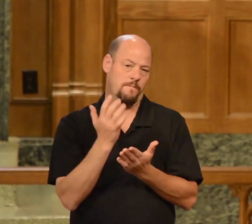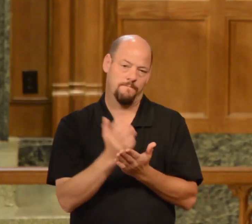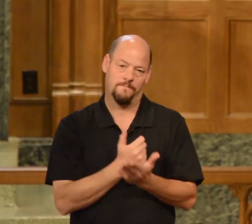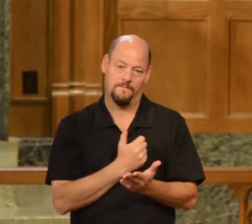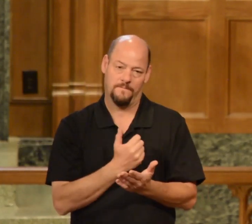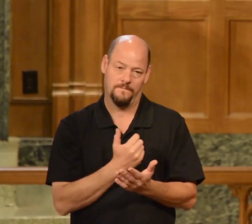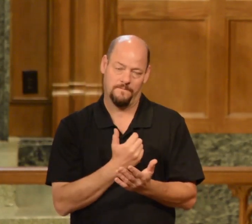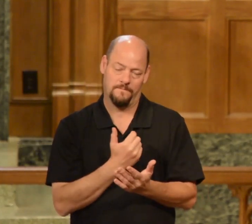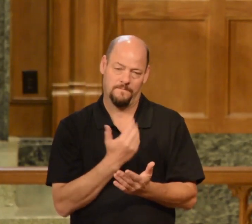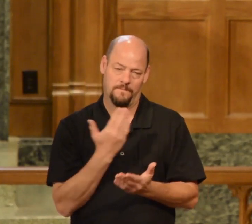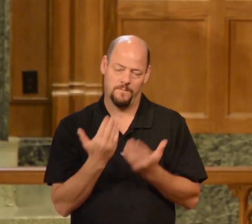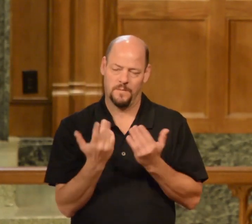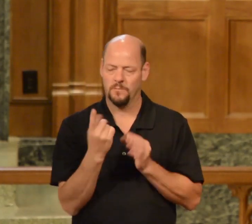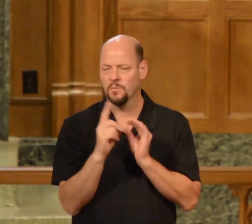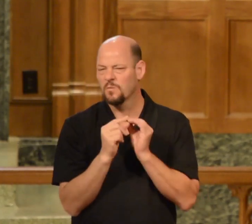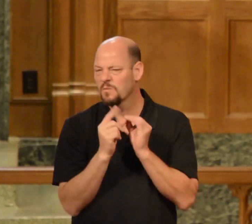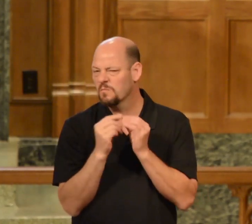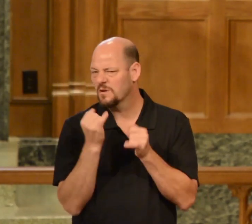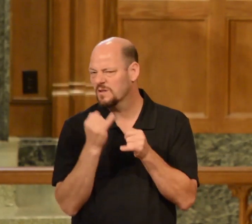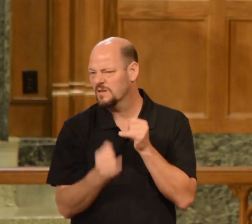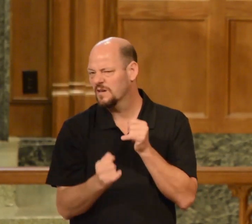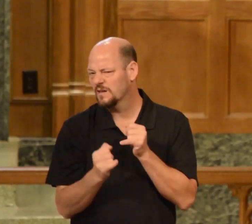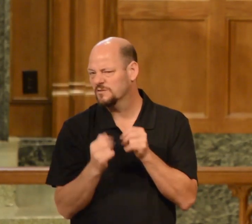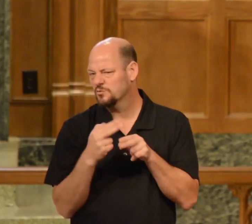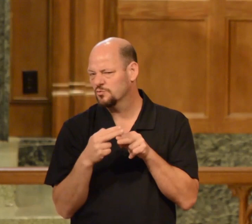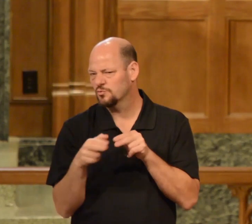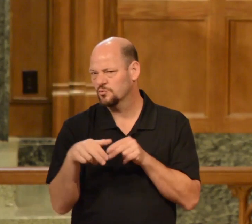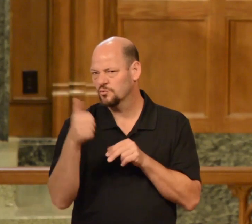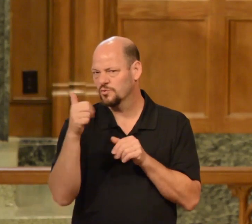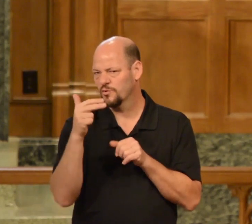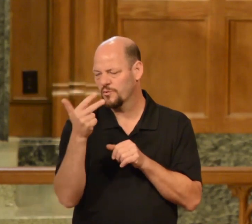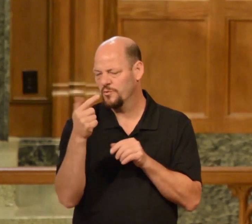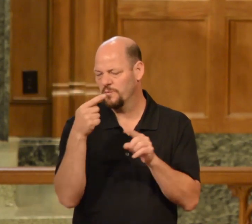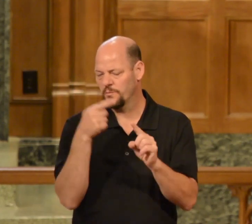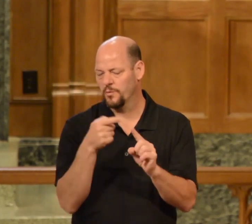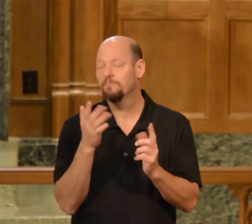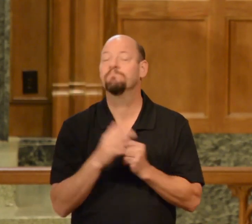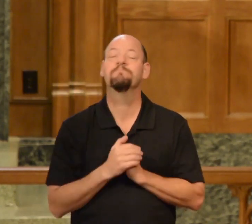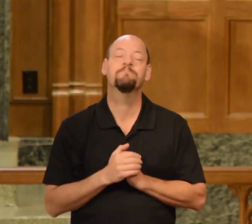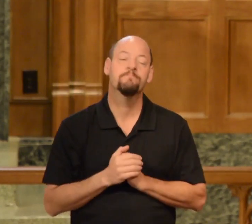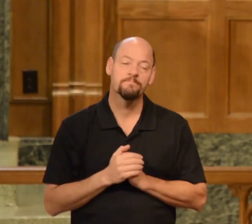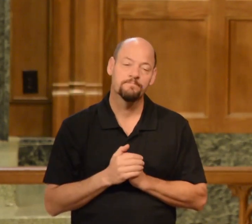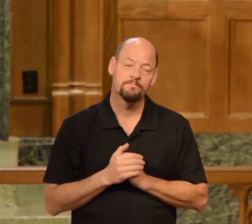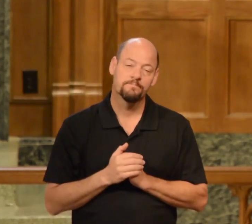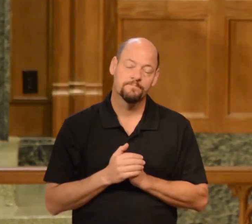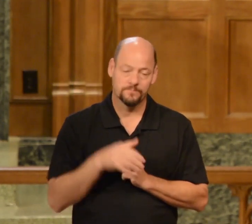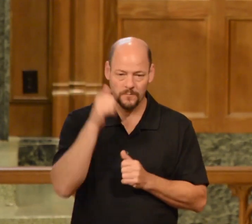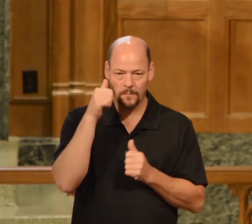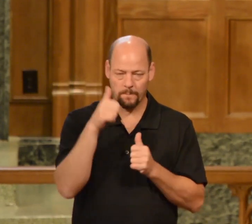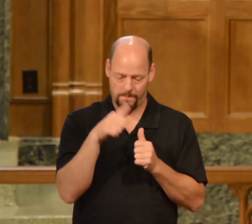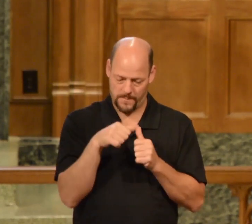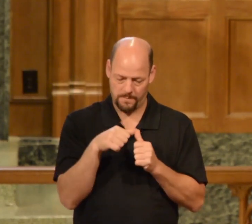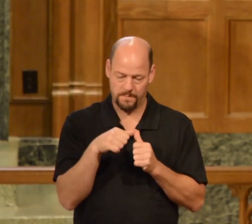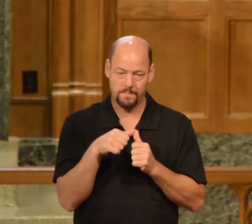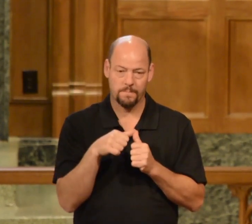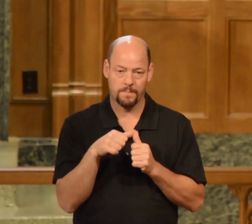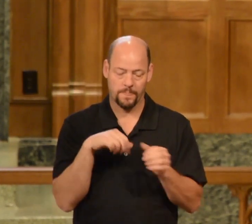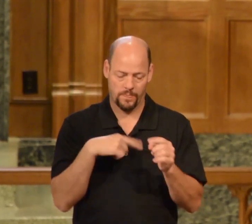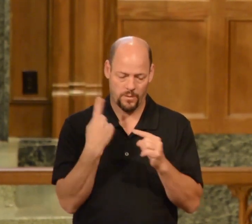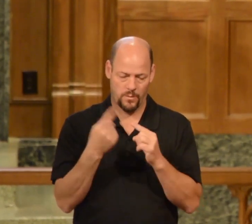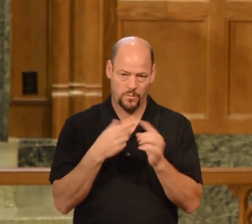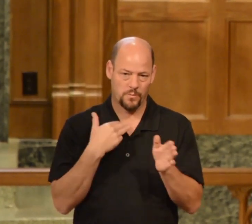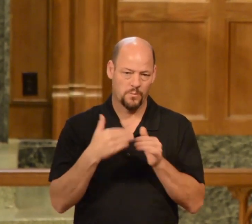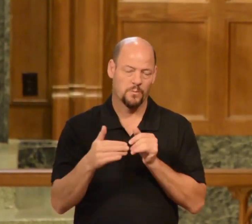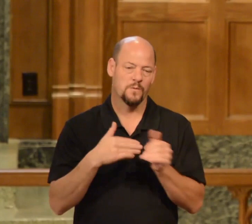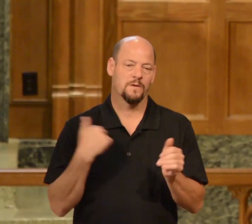now maybe one more last shorter third point and it is to remember this that whenever we're